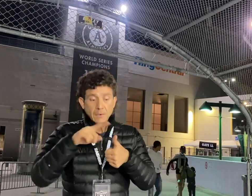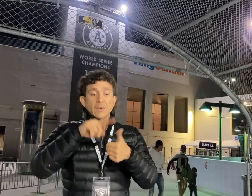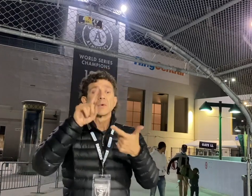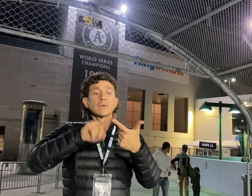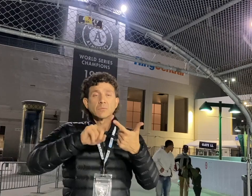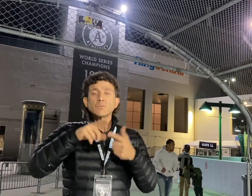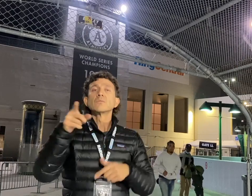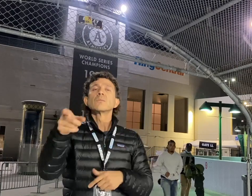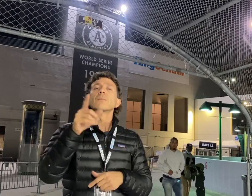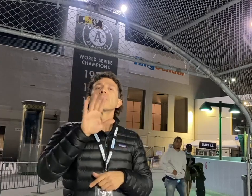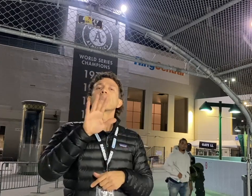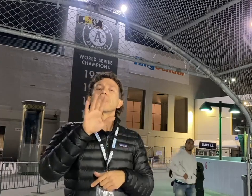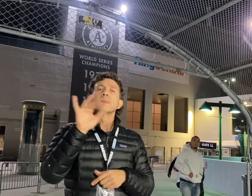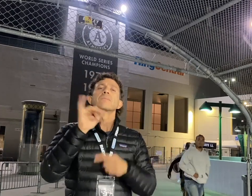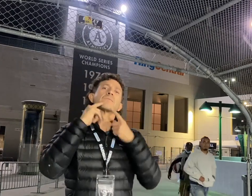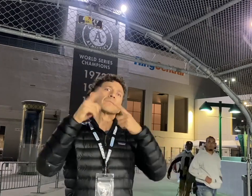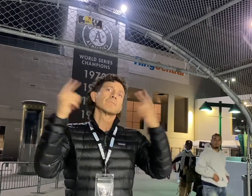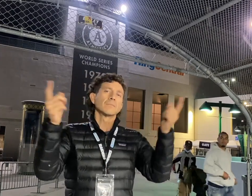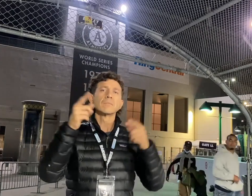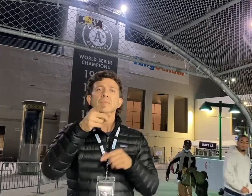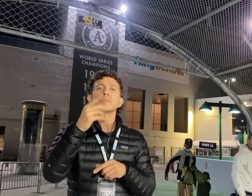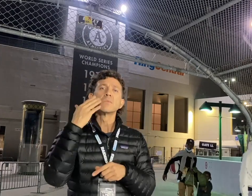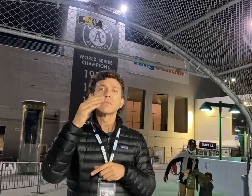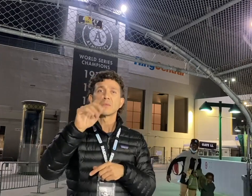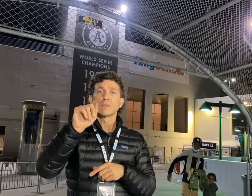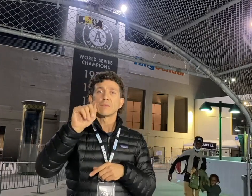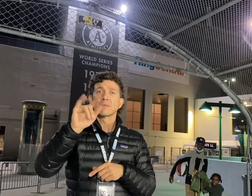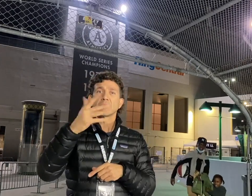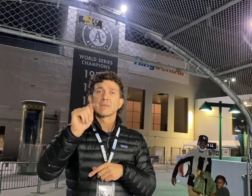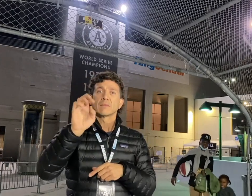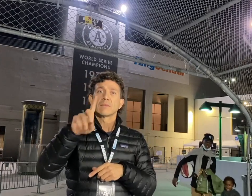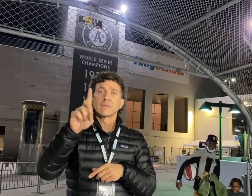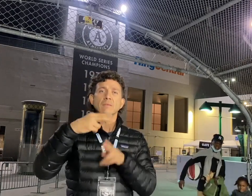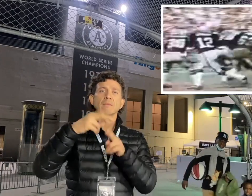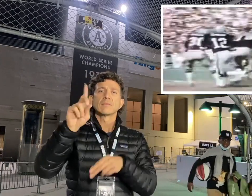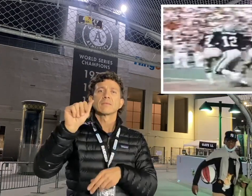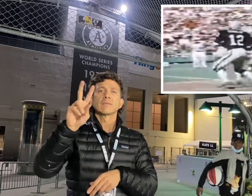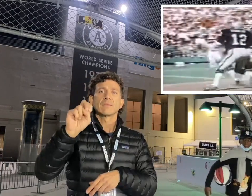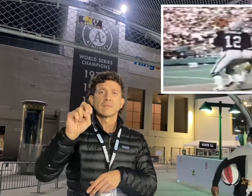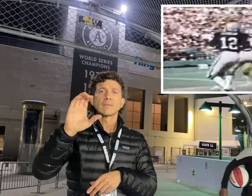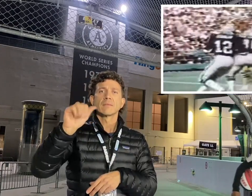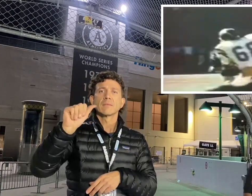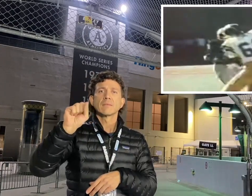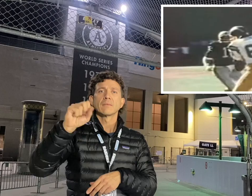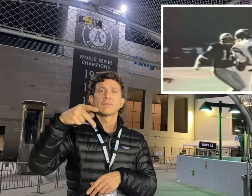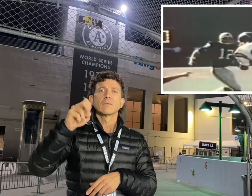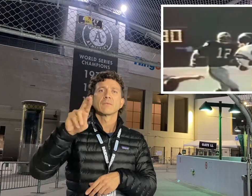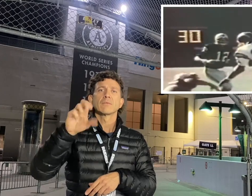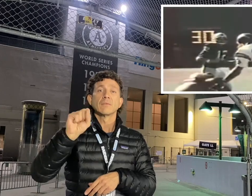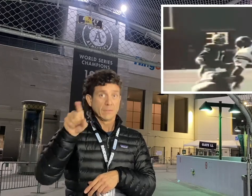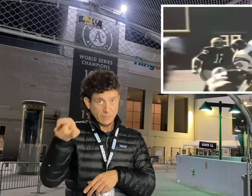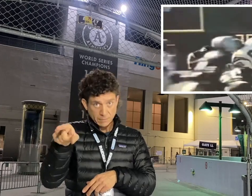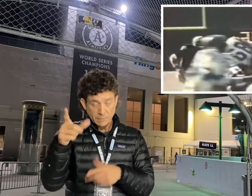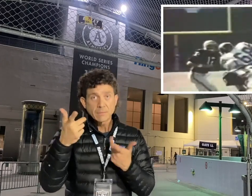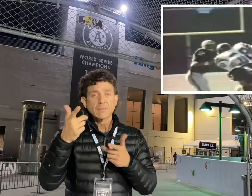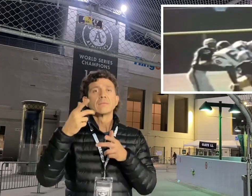Another famous play featured tight end Dave Kaspers in the Holy